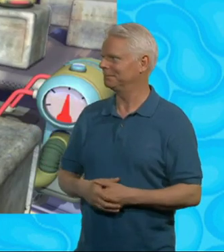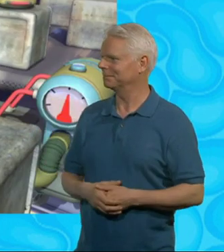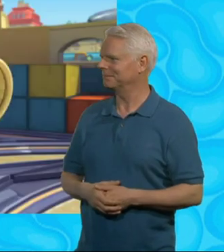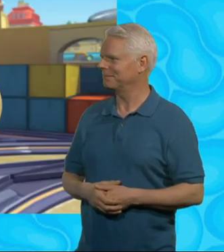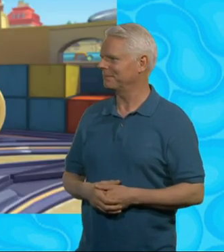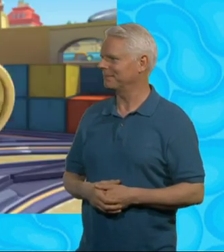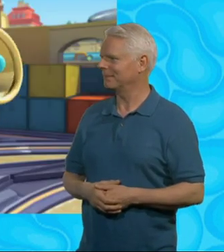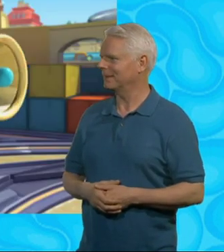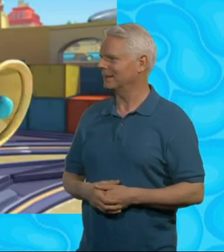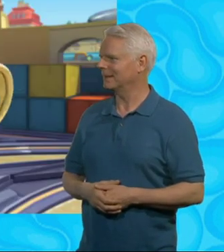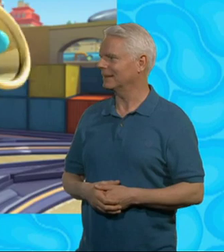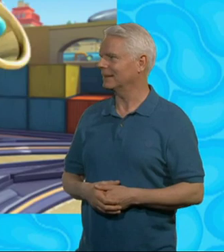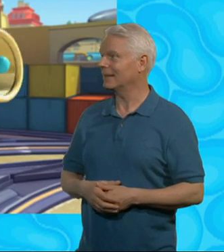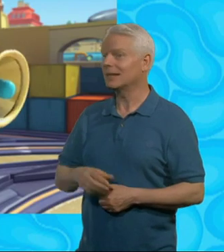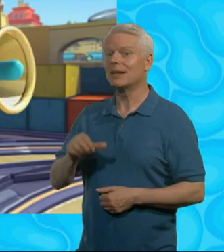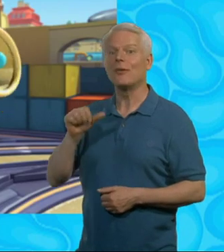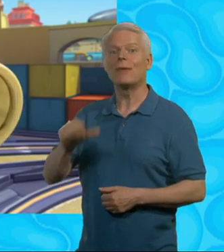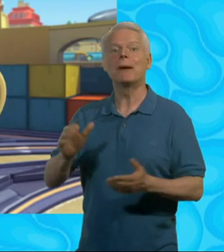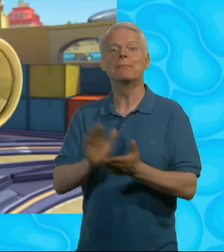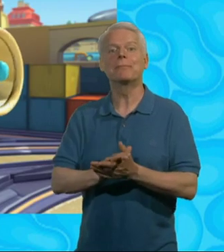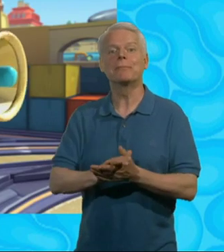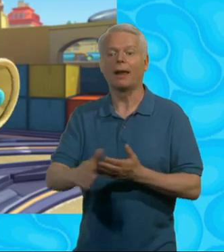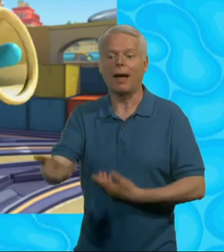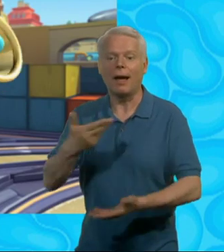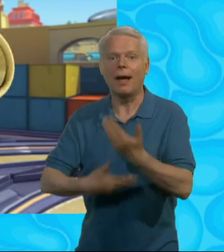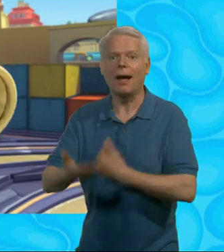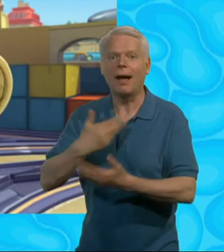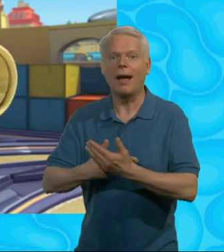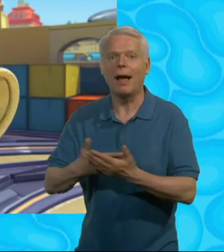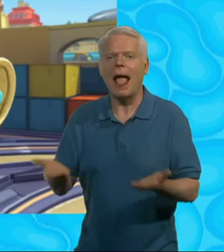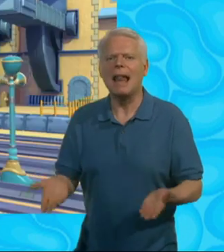Can you tell me if your load is heavier or lighter than it was before?